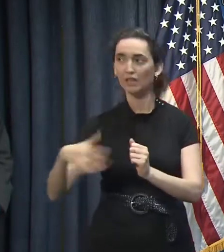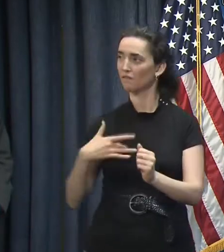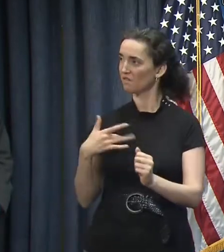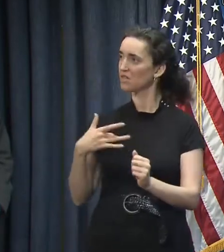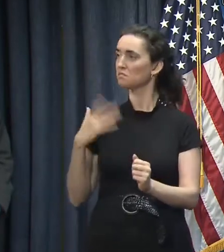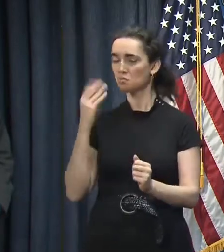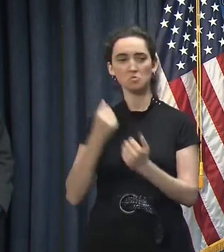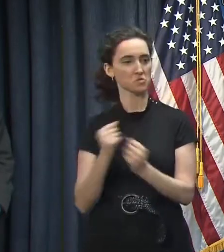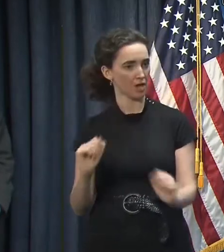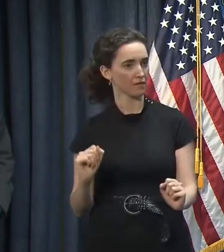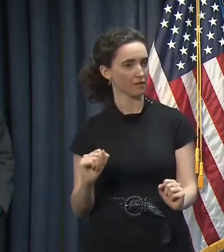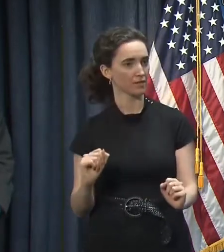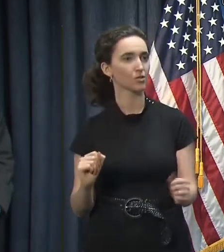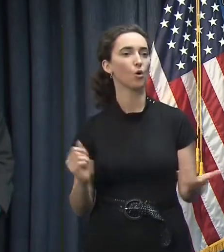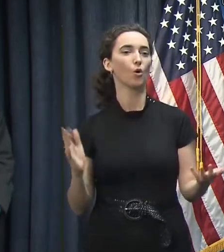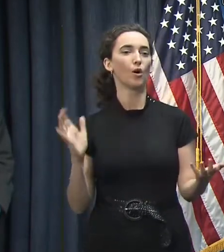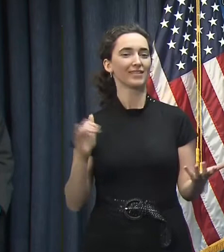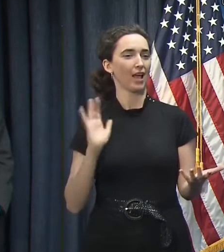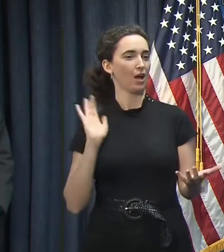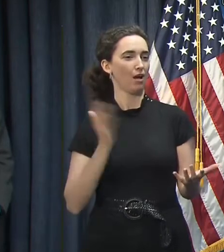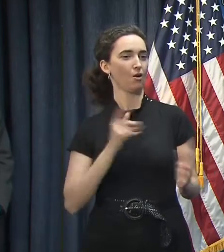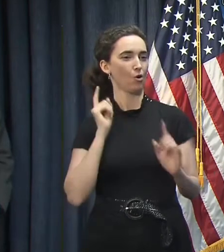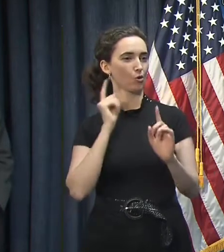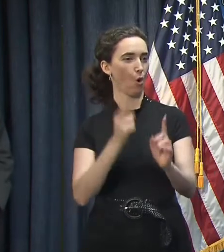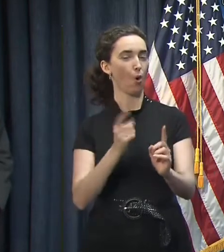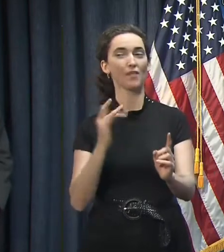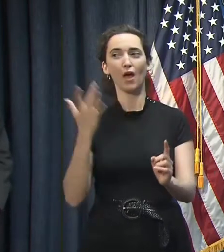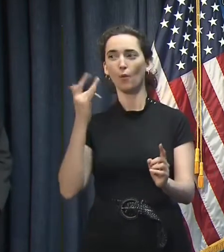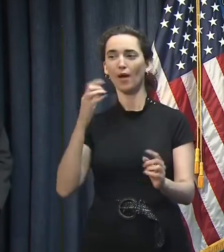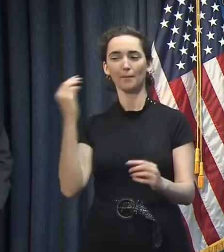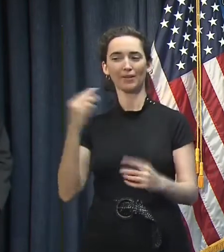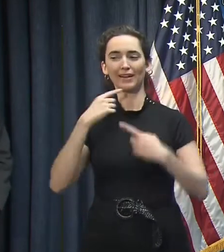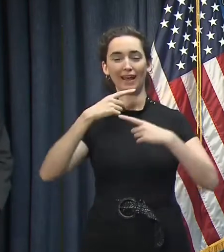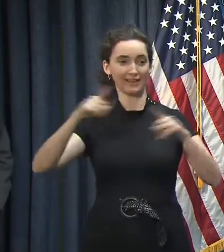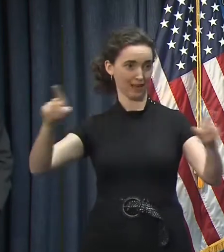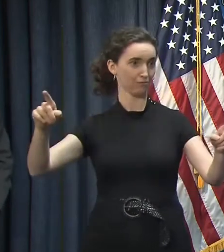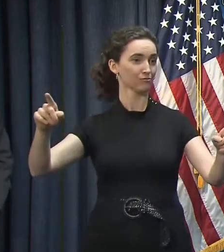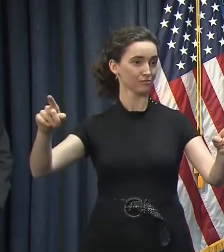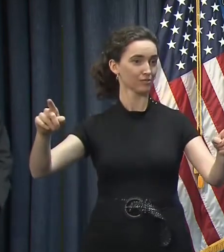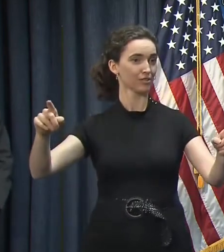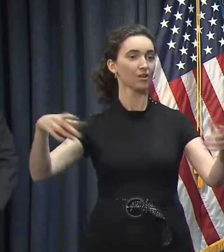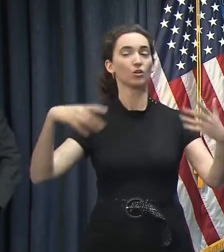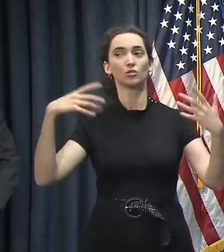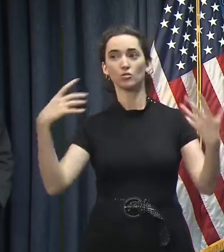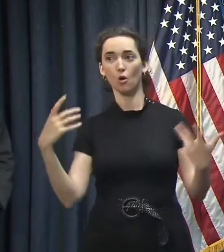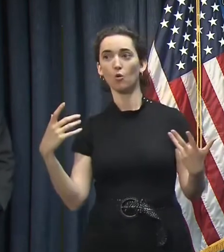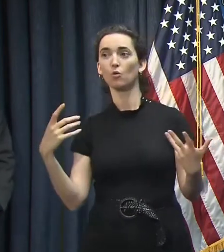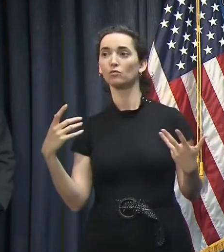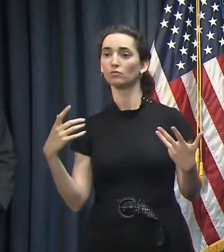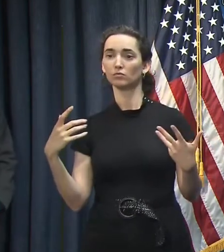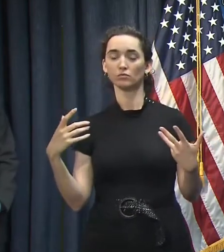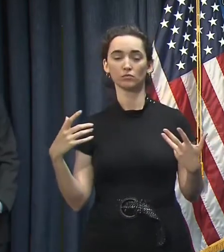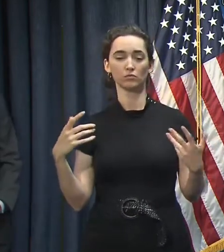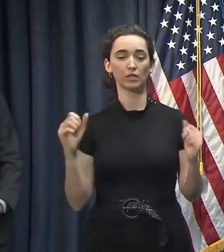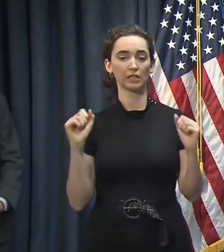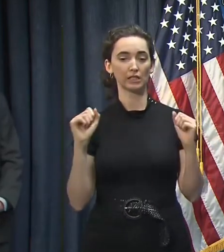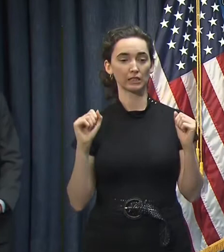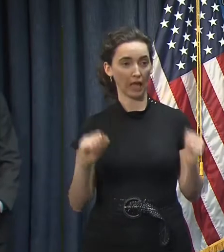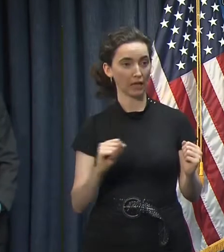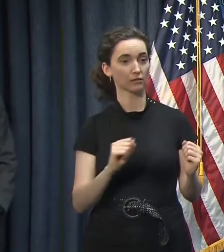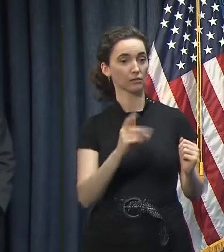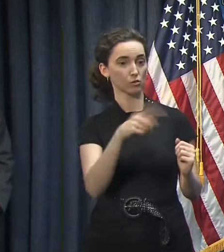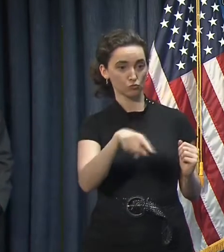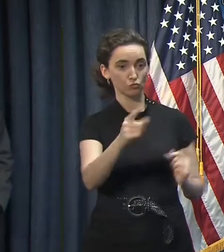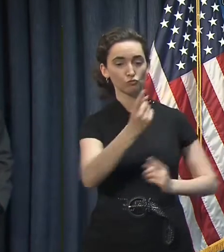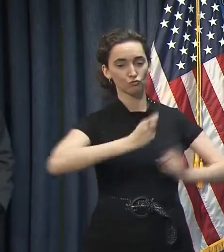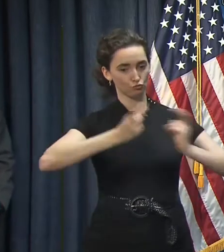trying to do. That's one of the reasons we made the announcement on Monday, by the way, so we would have an opportunity to take questions